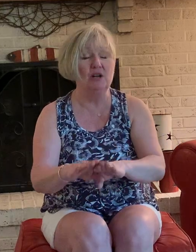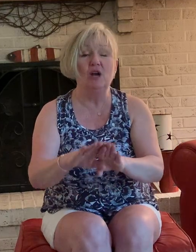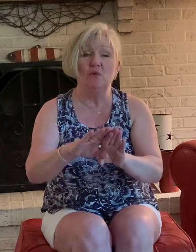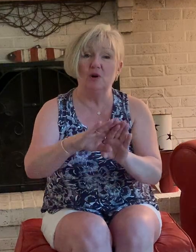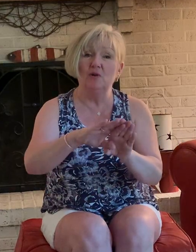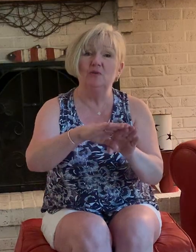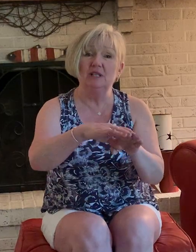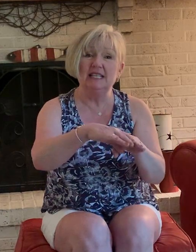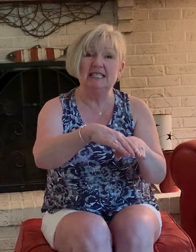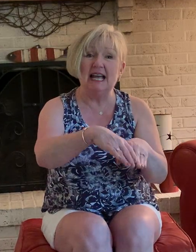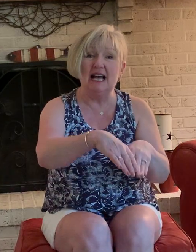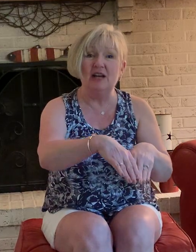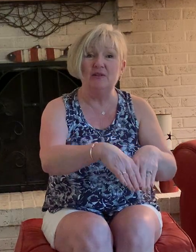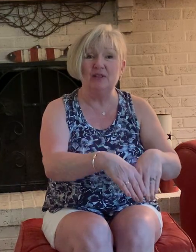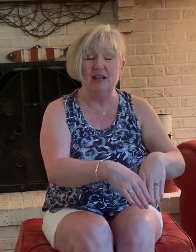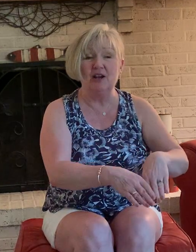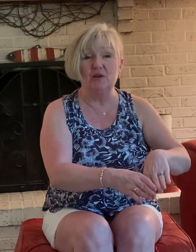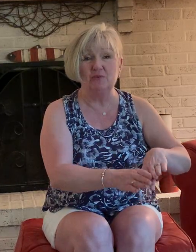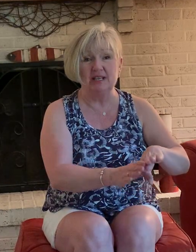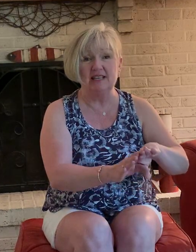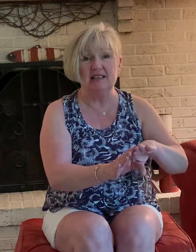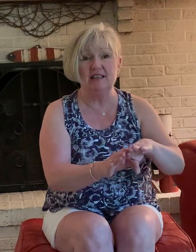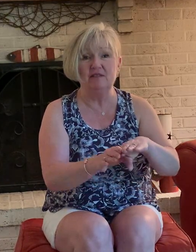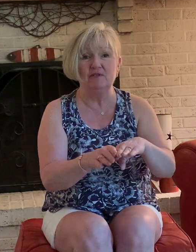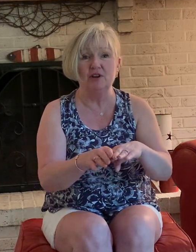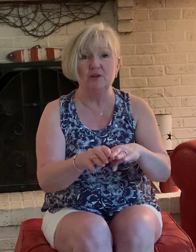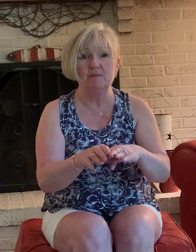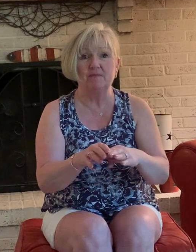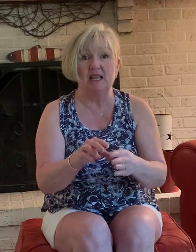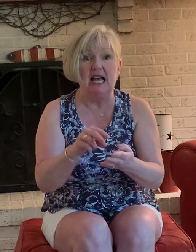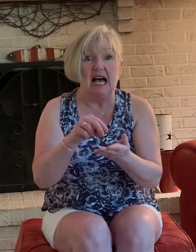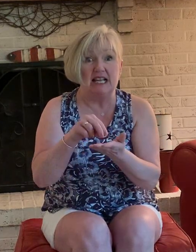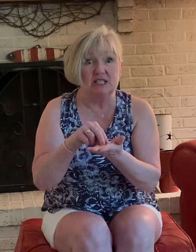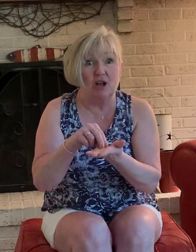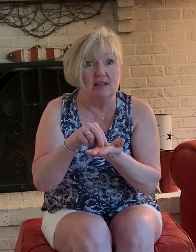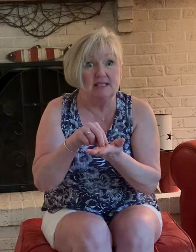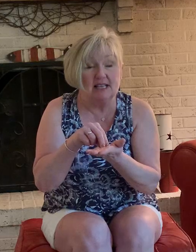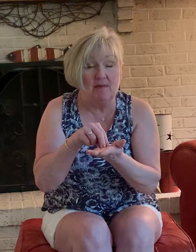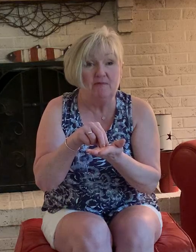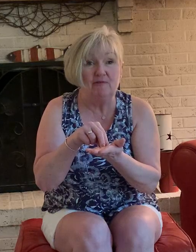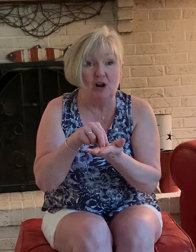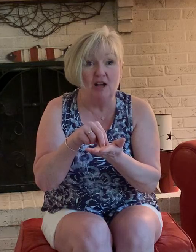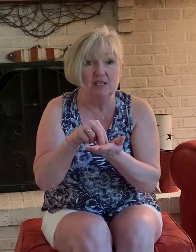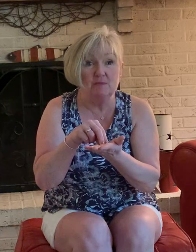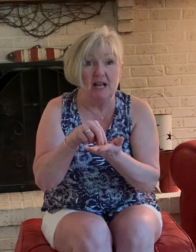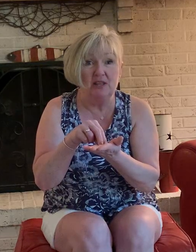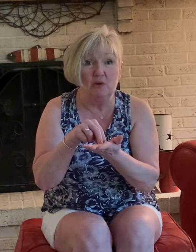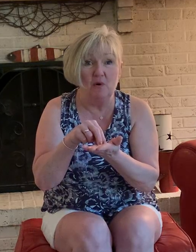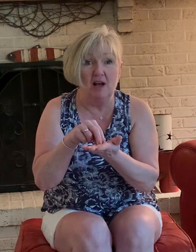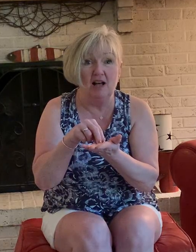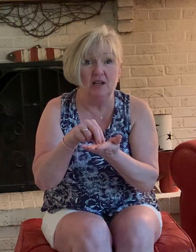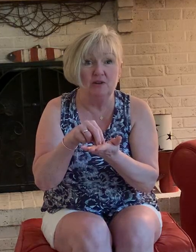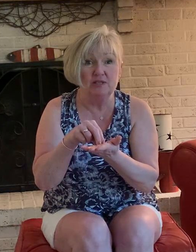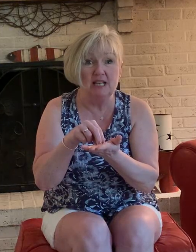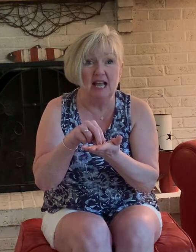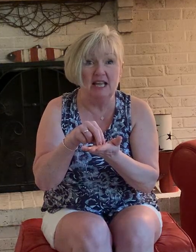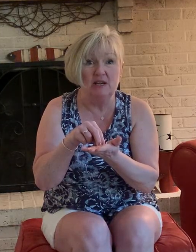rolling down the river i saw some frogs by the water side